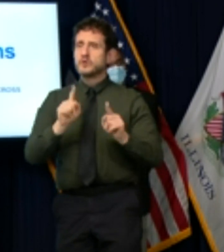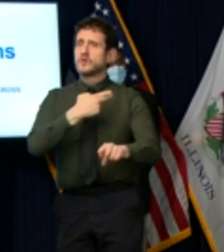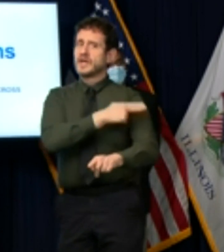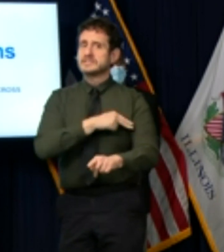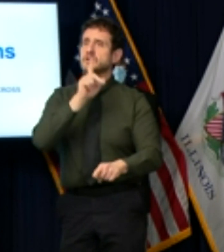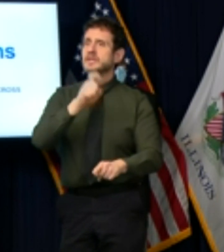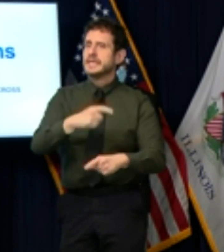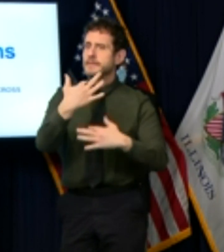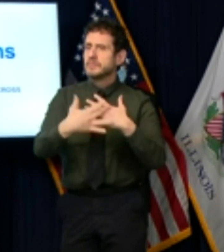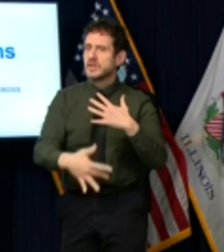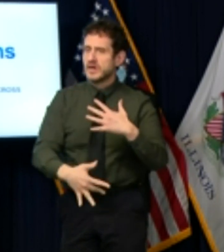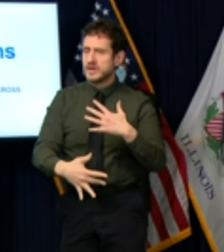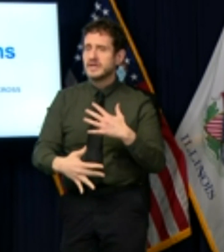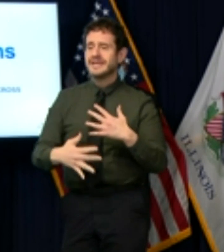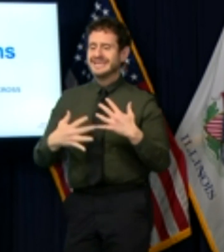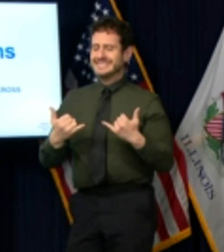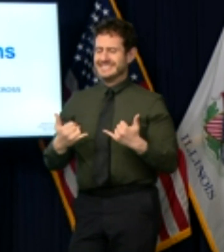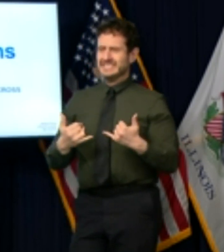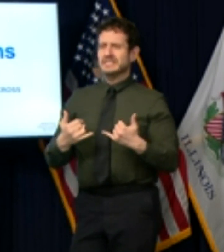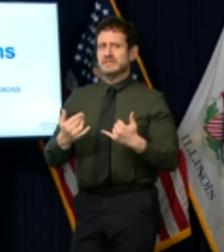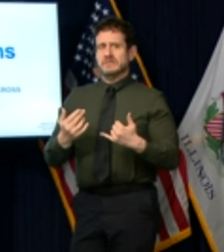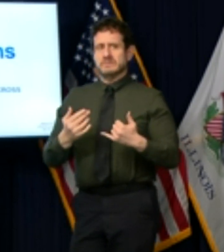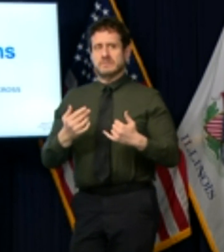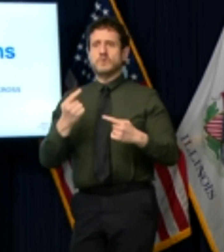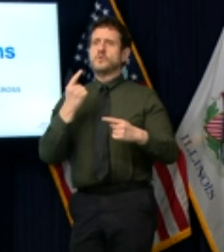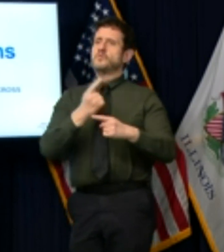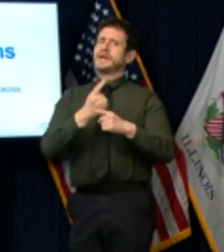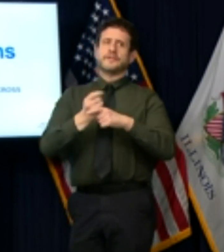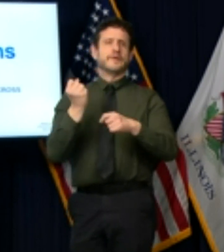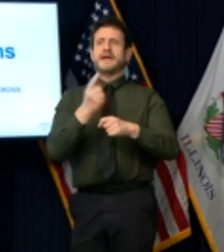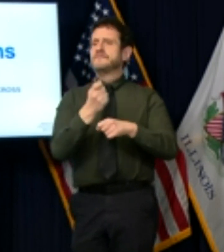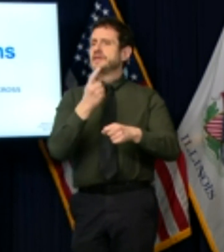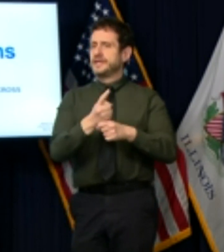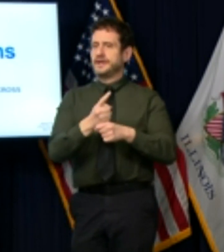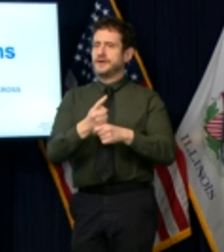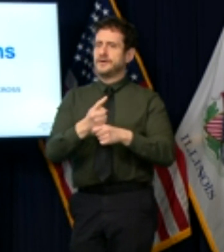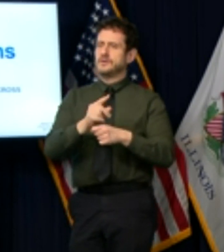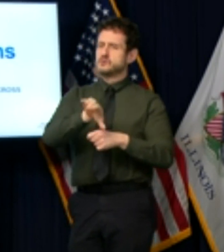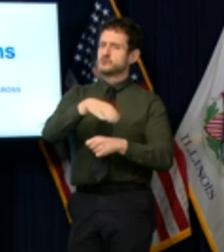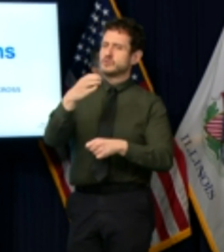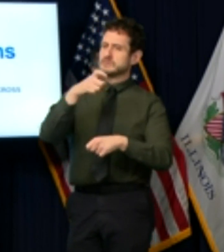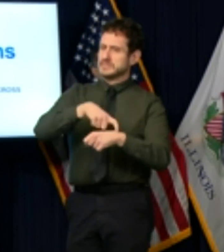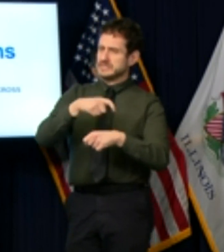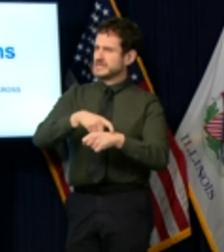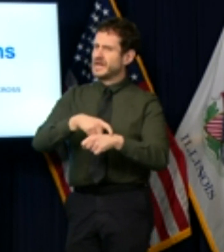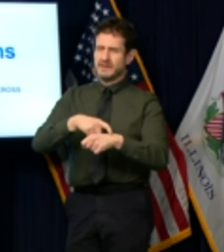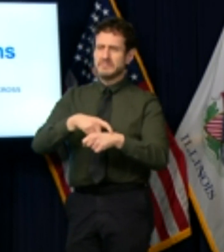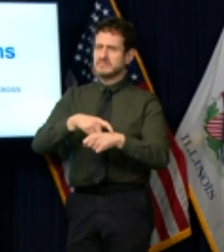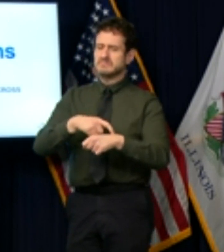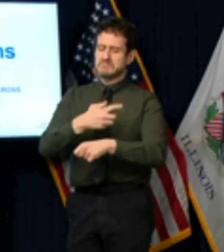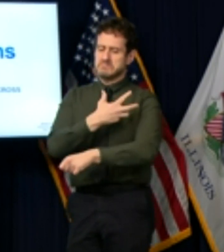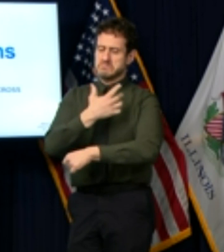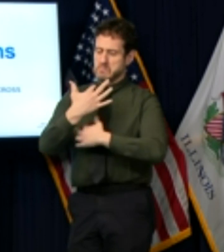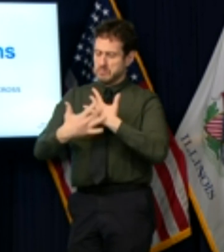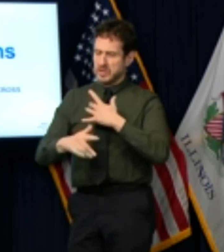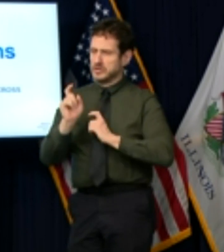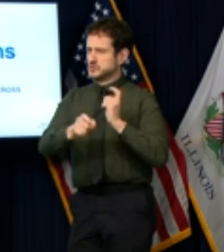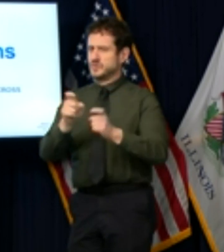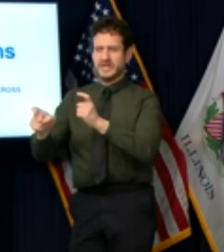low around the holidays in normal times and then add a pandemic on top of that we need your help